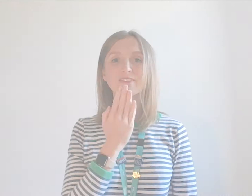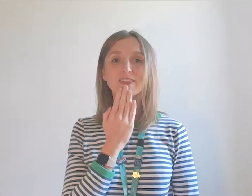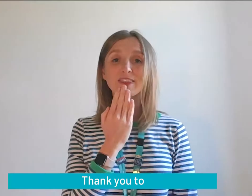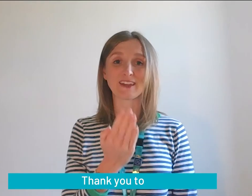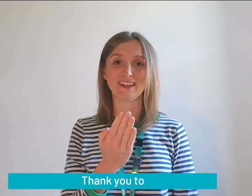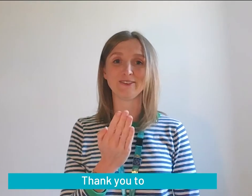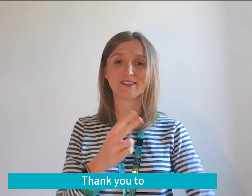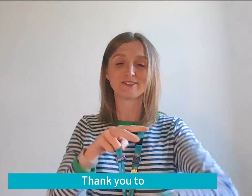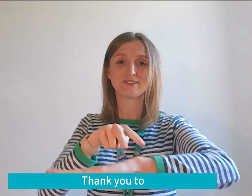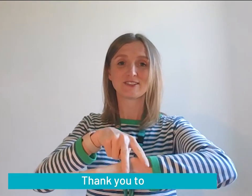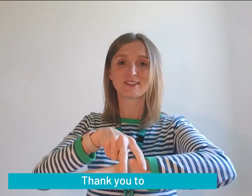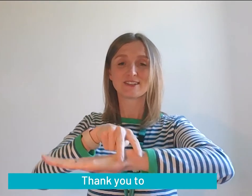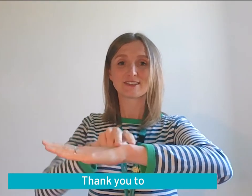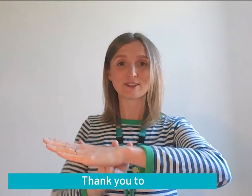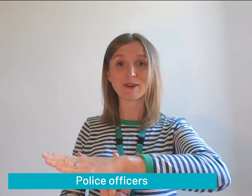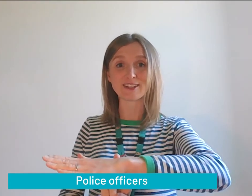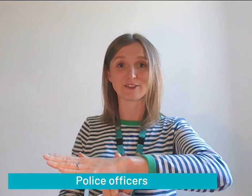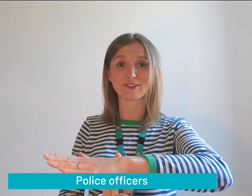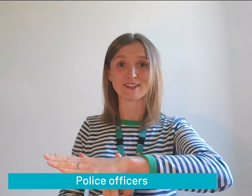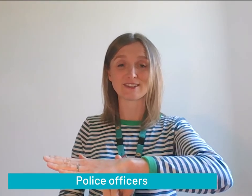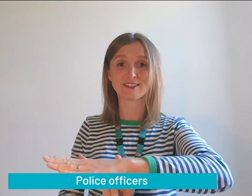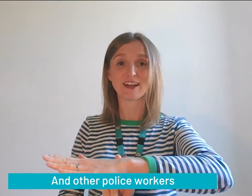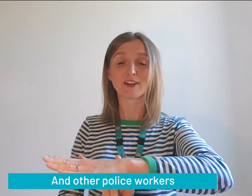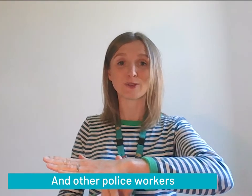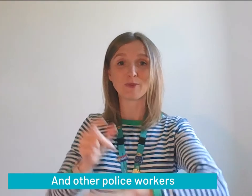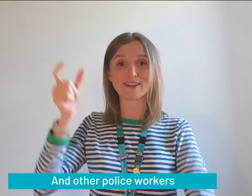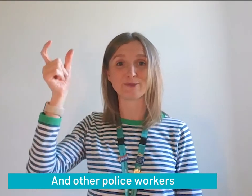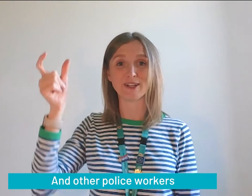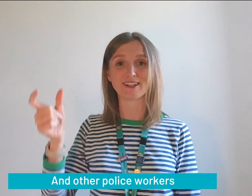Thank you to the police officers and other police workers.